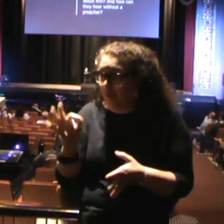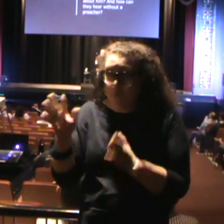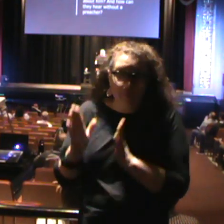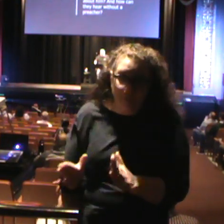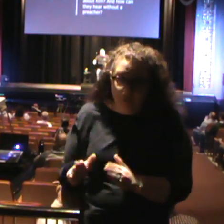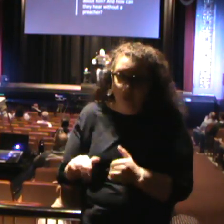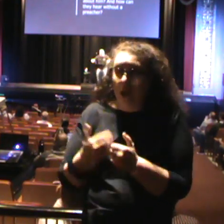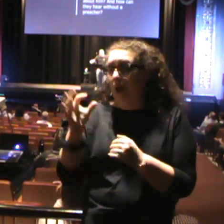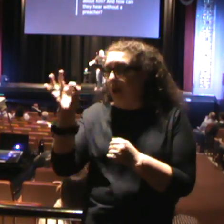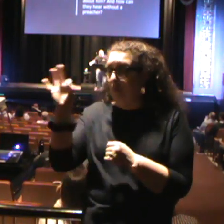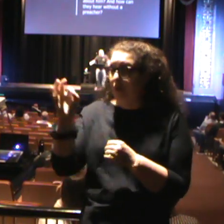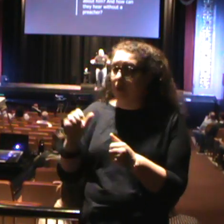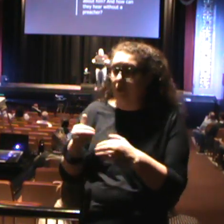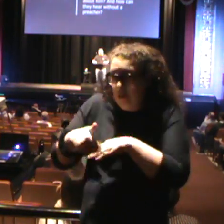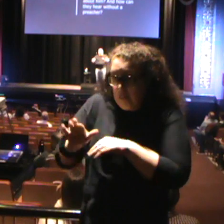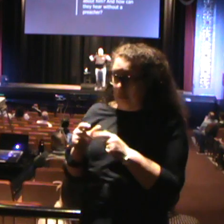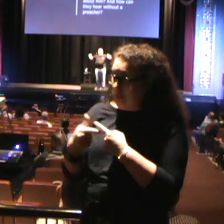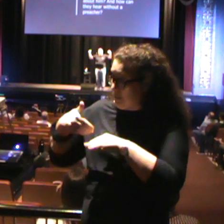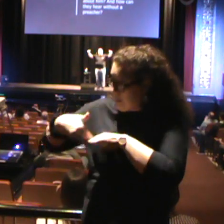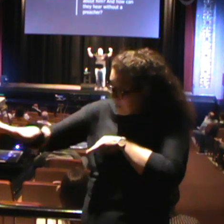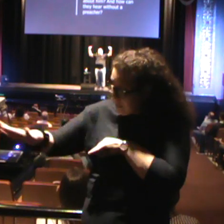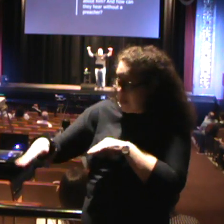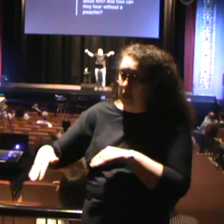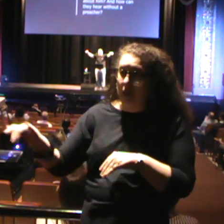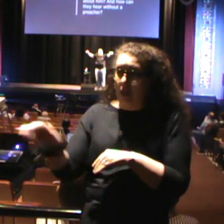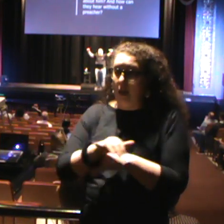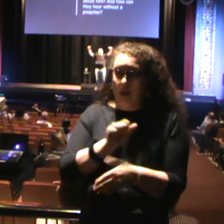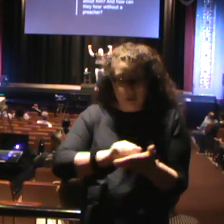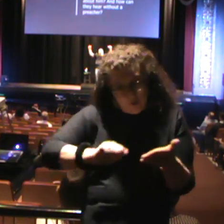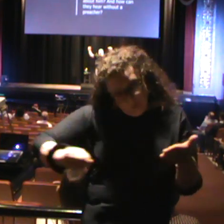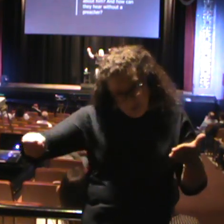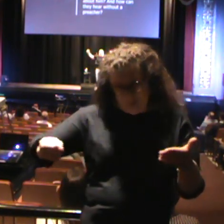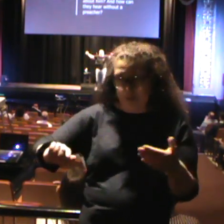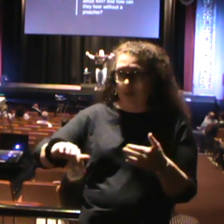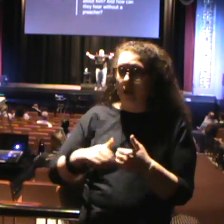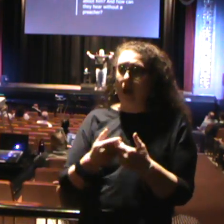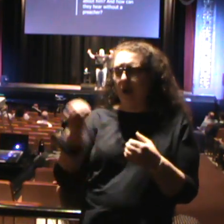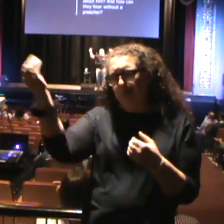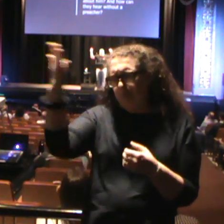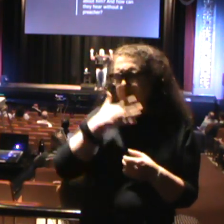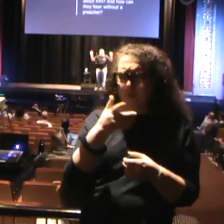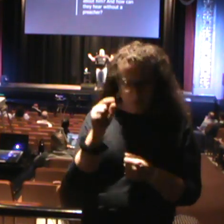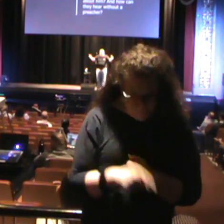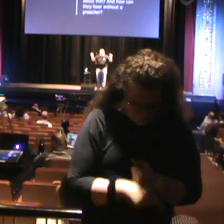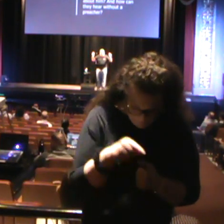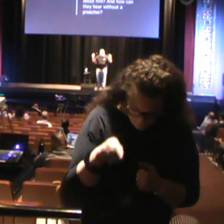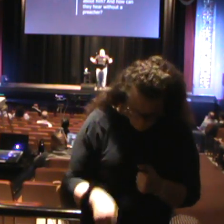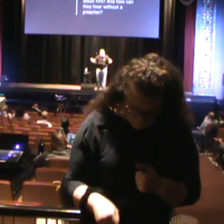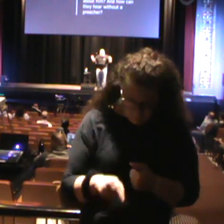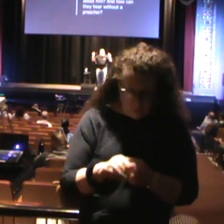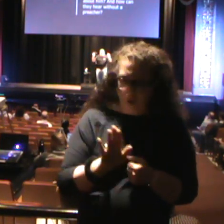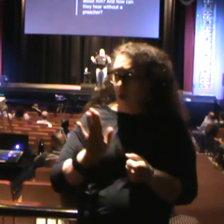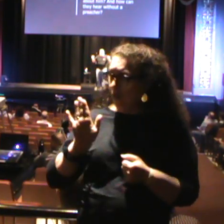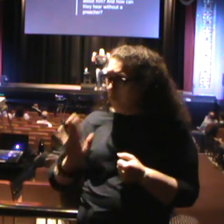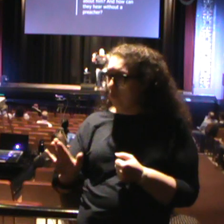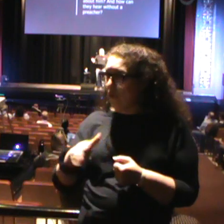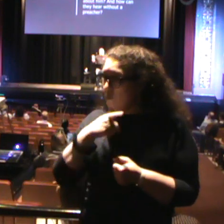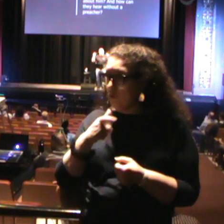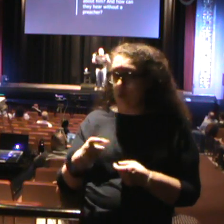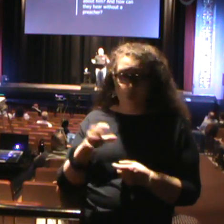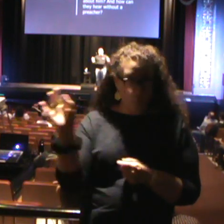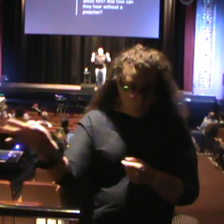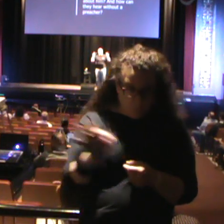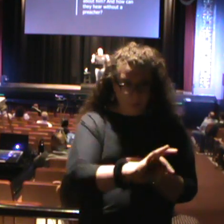And how can they preach unless they are sinned? As it is written, how beautiful are the feet of those who